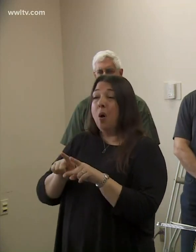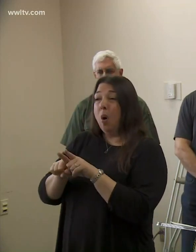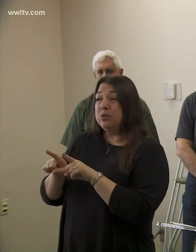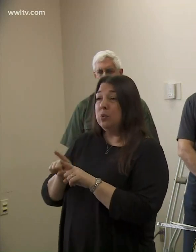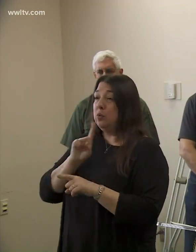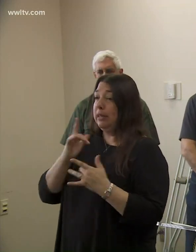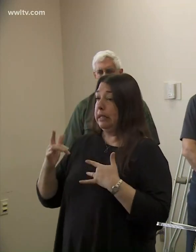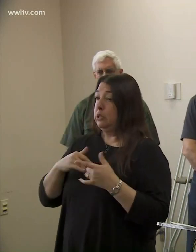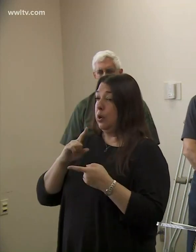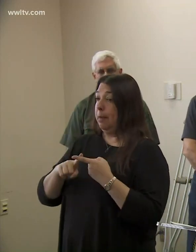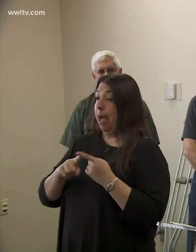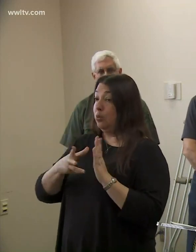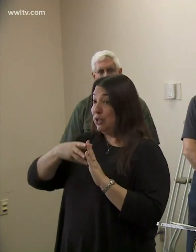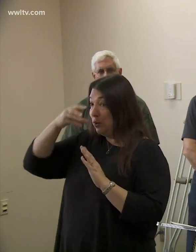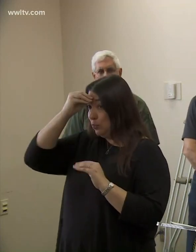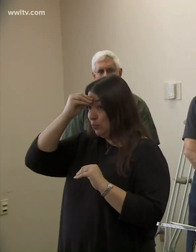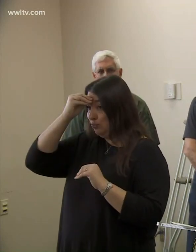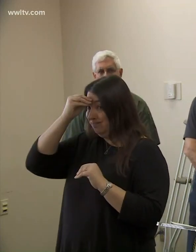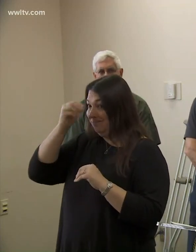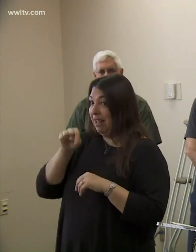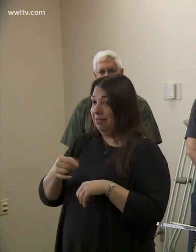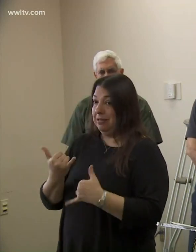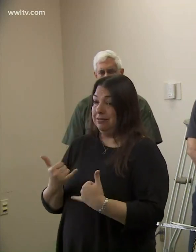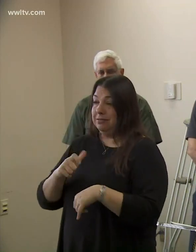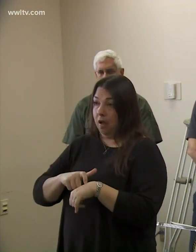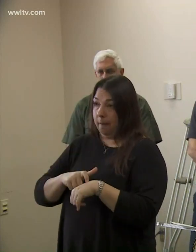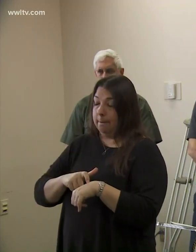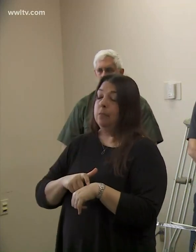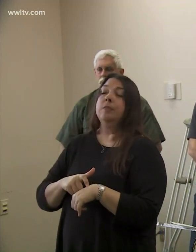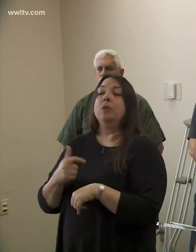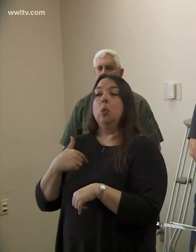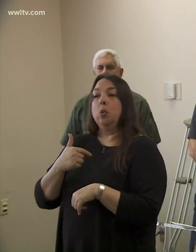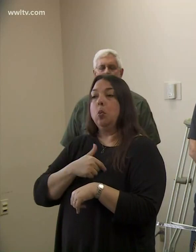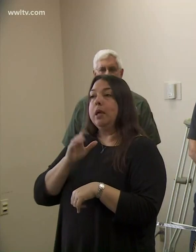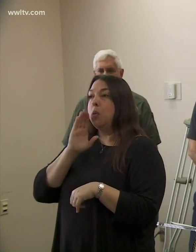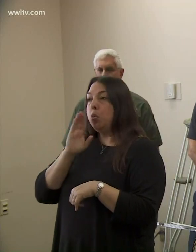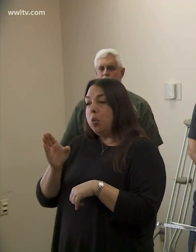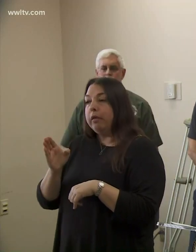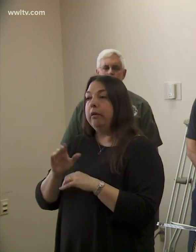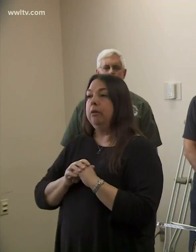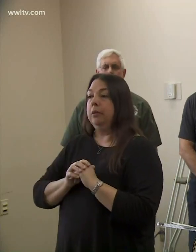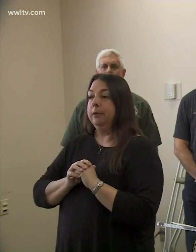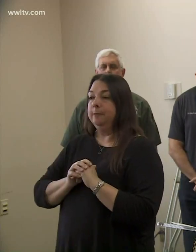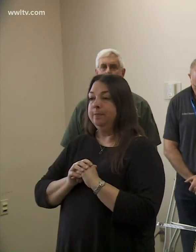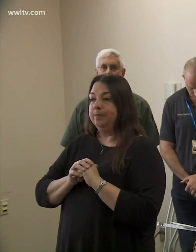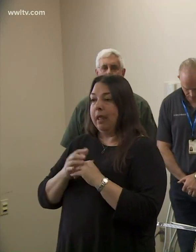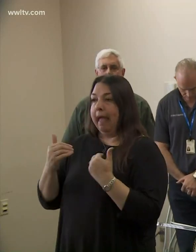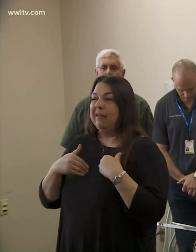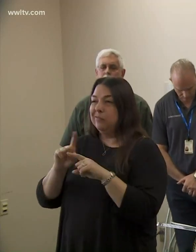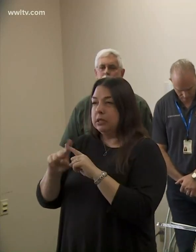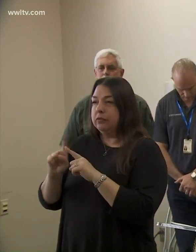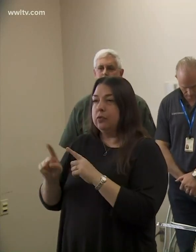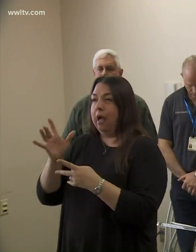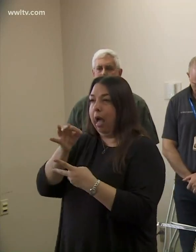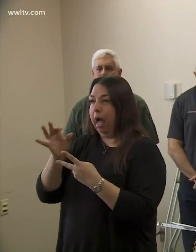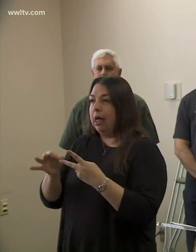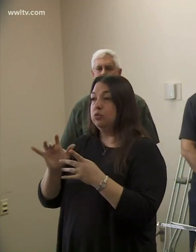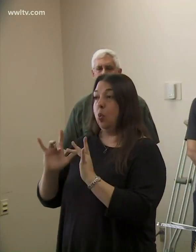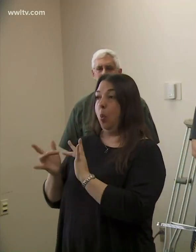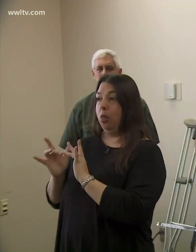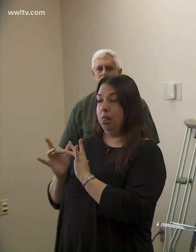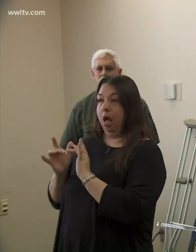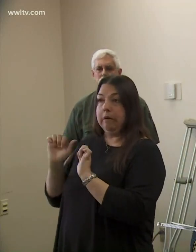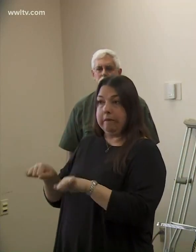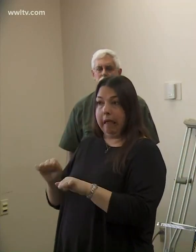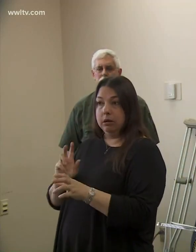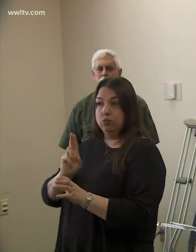also very concerned about student learning, uh, during this period of time. And so we, we will open, uh, a suite of options online for our